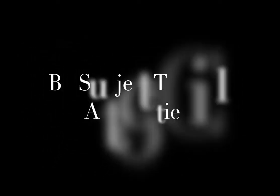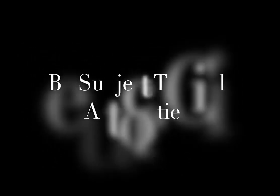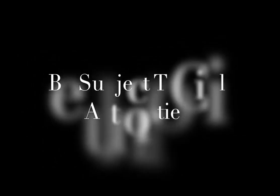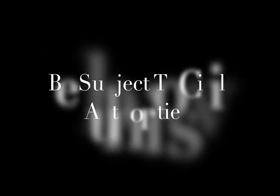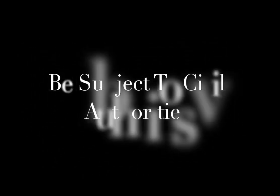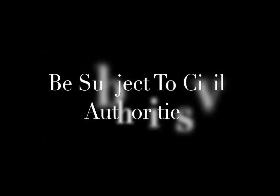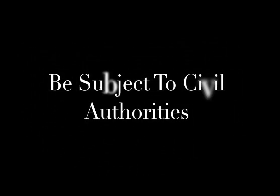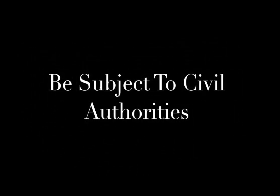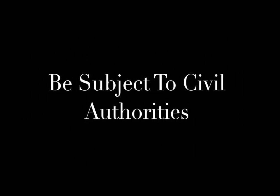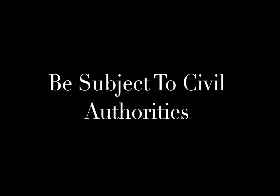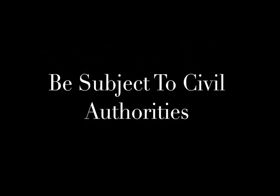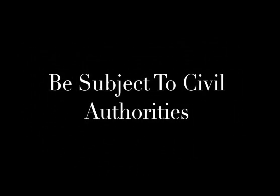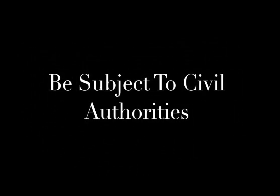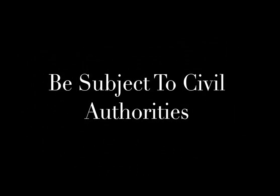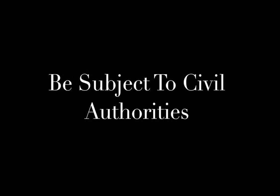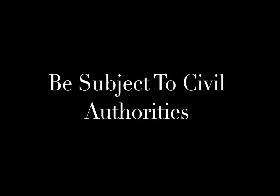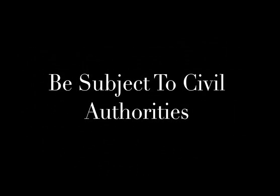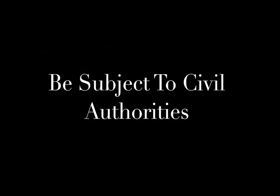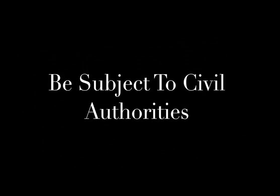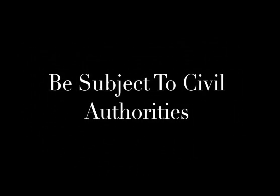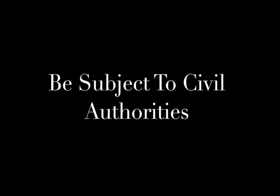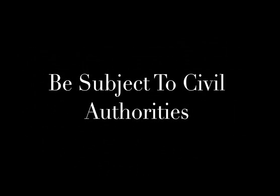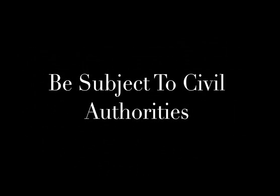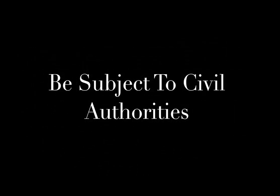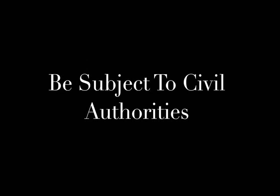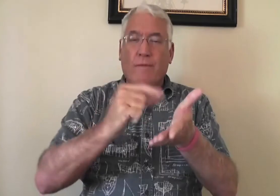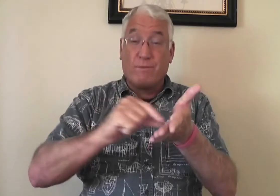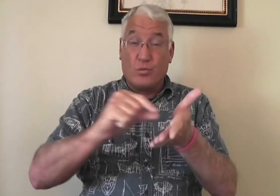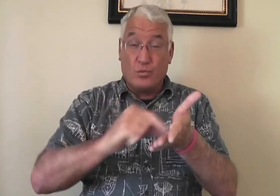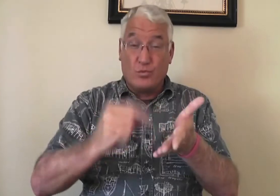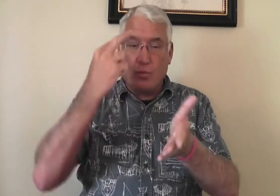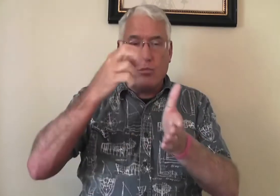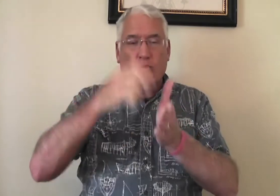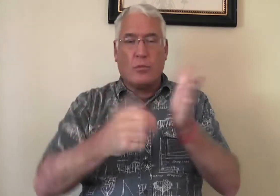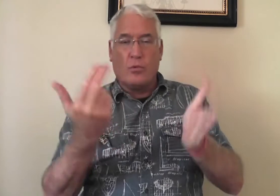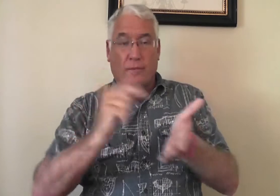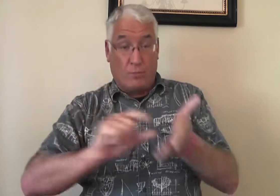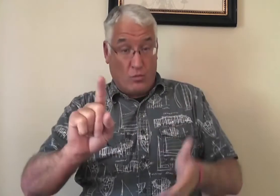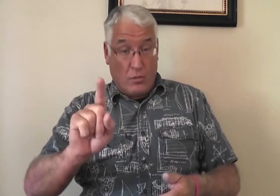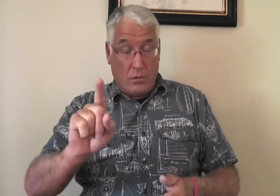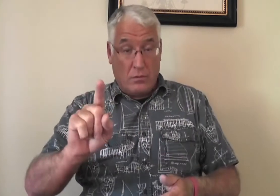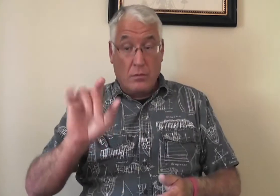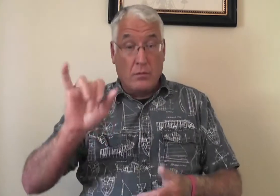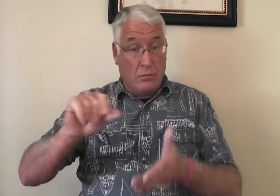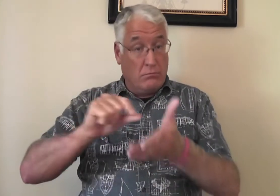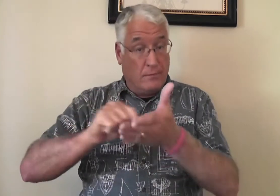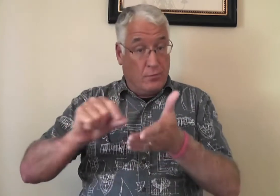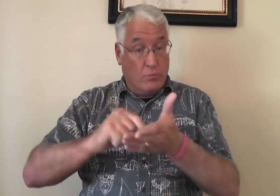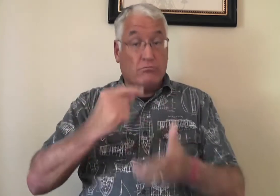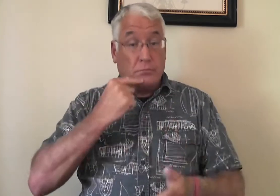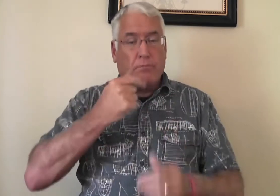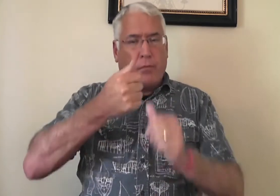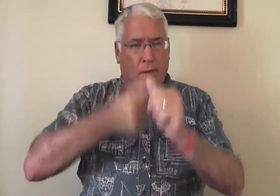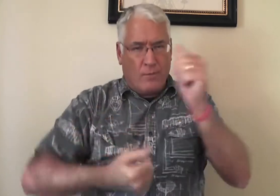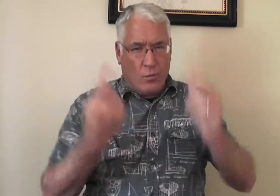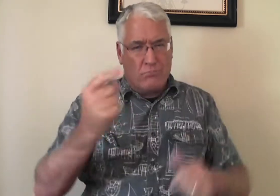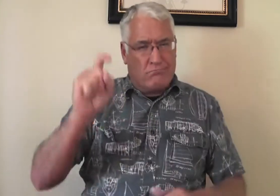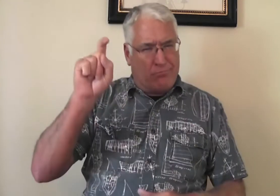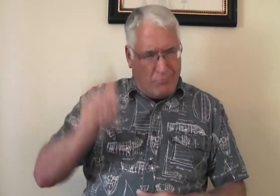Be subject to civil authorities. We studied one verse, and it was Romans chapter 3, 13